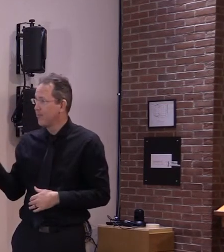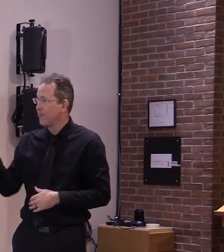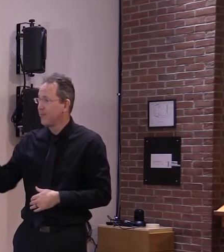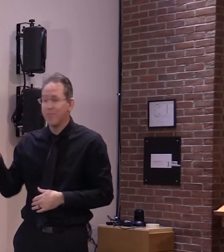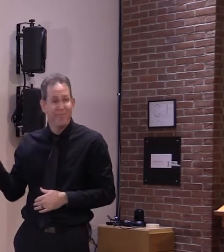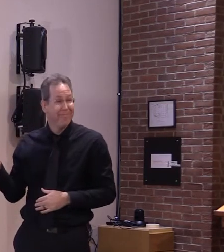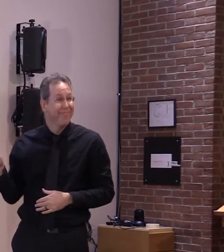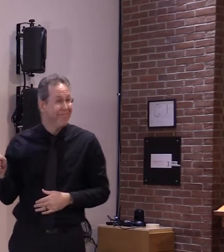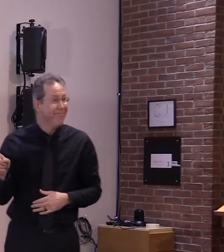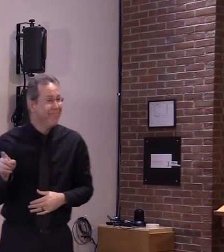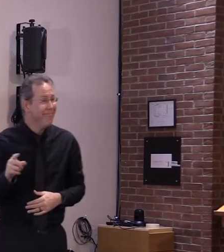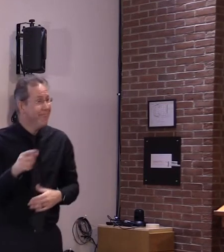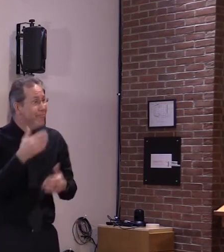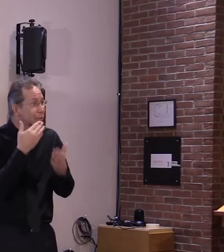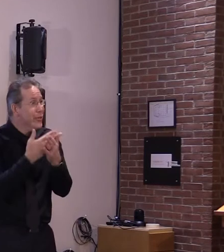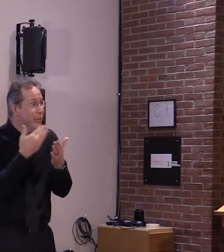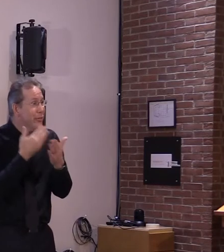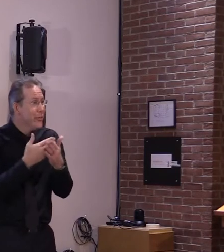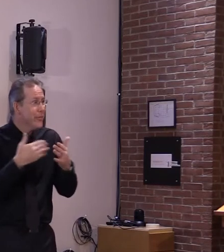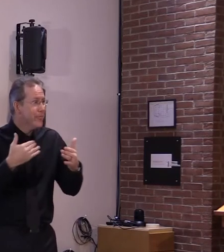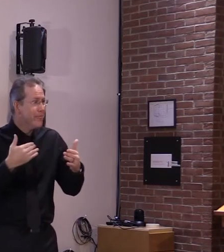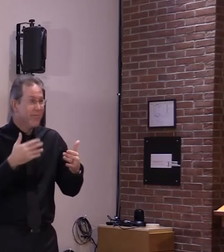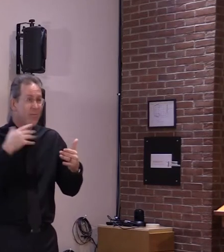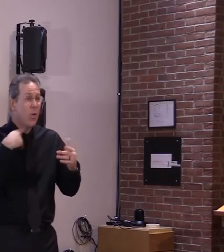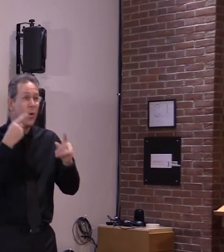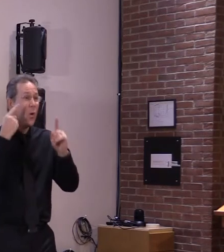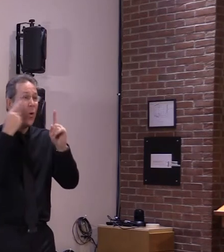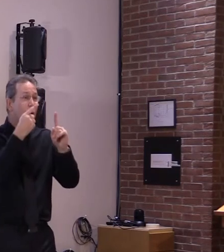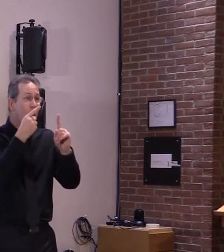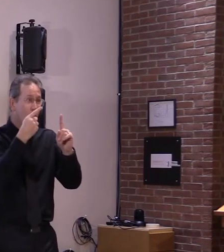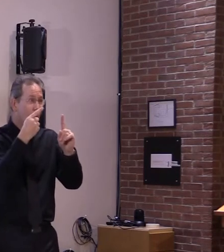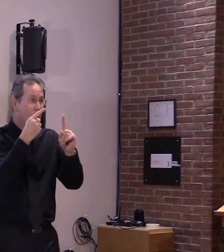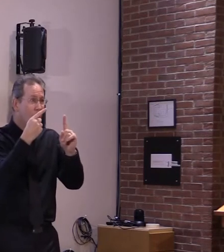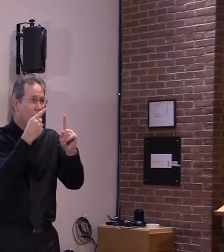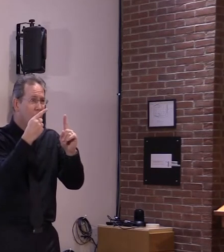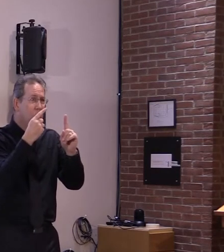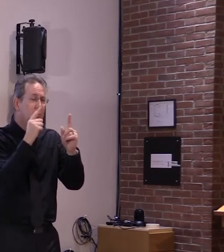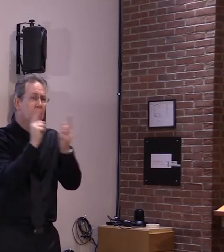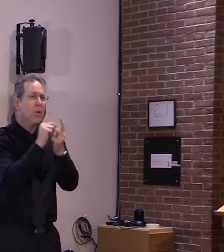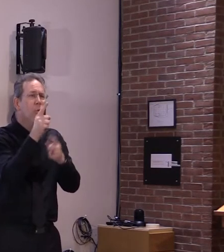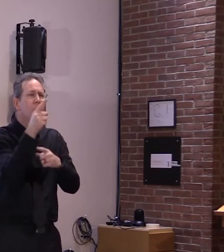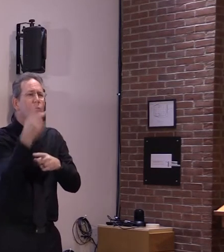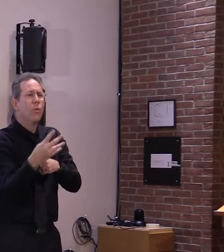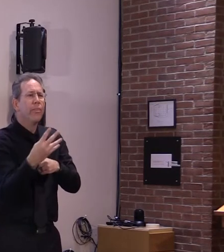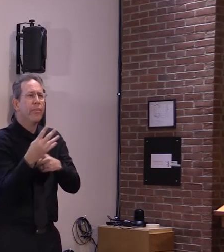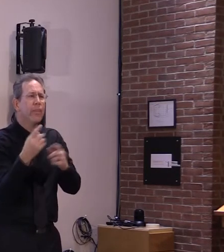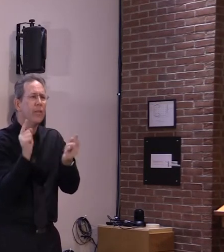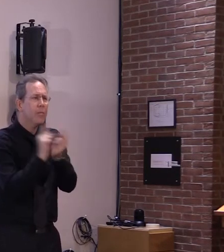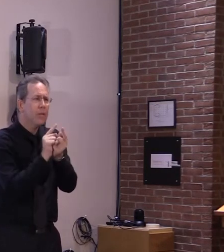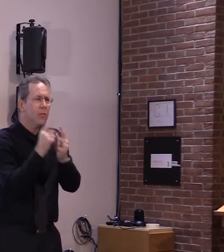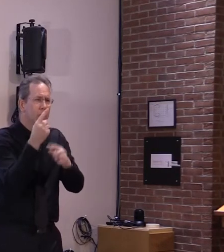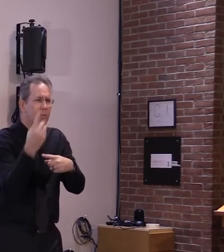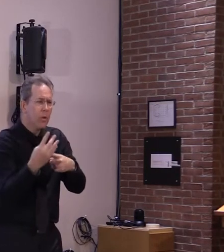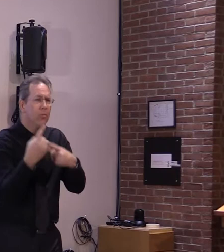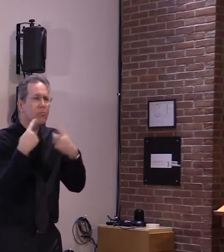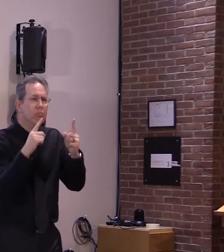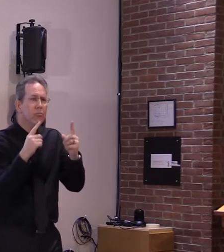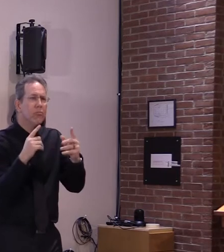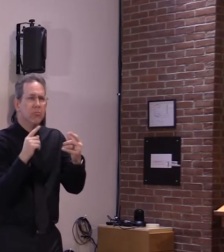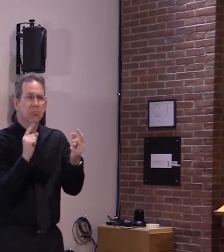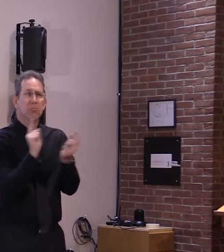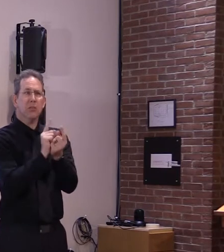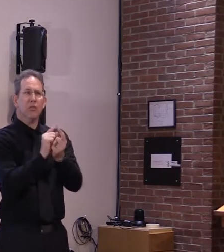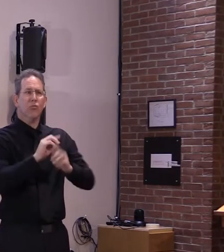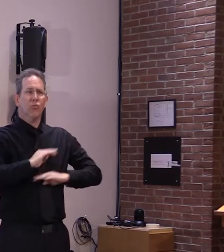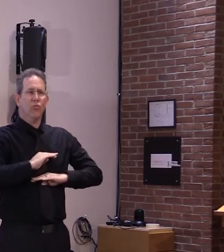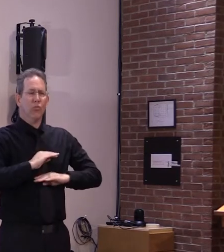to meeting our goal of having 325 000 vermonters receiving a flu shot this year this places us about eight percent